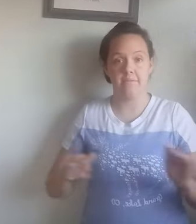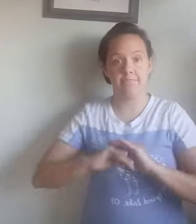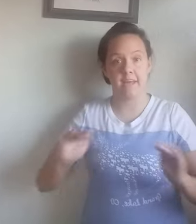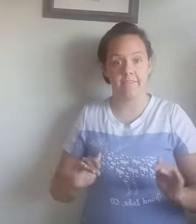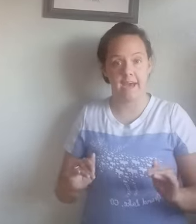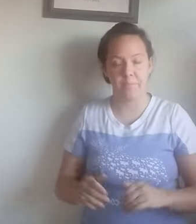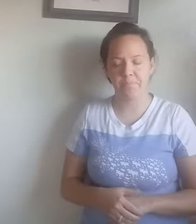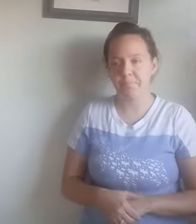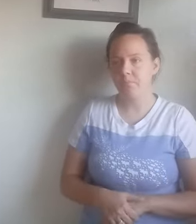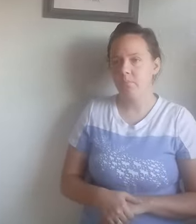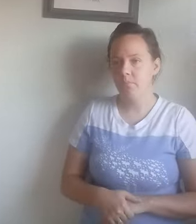None of that.